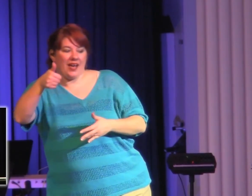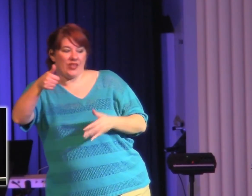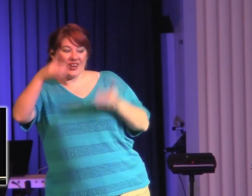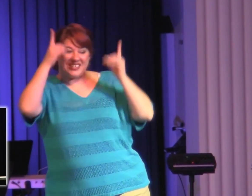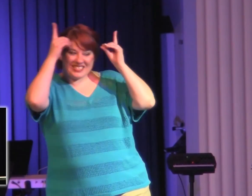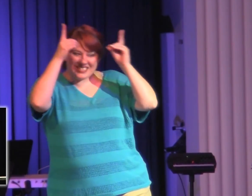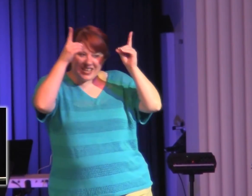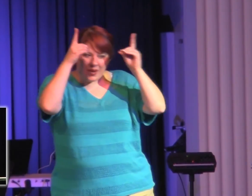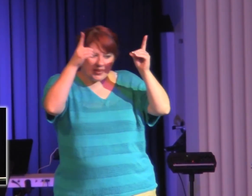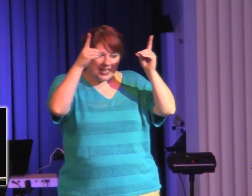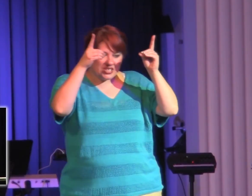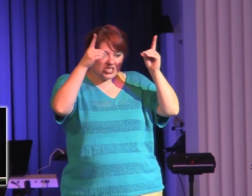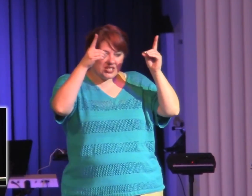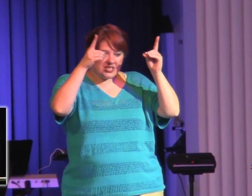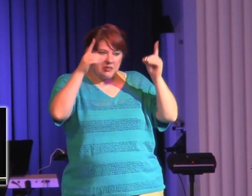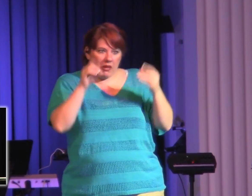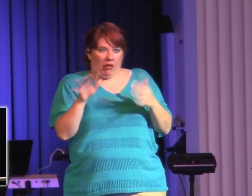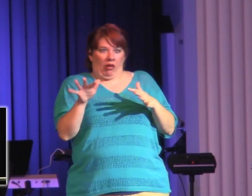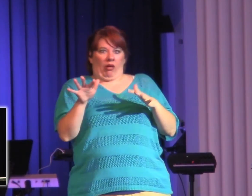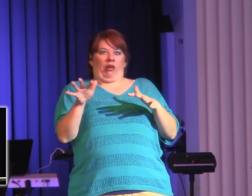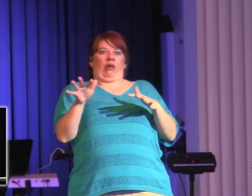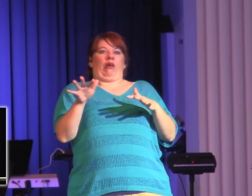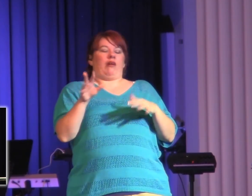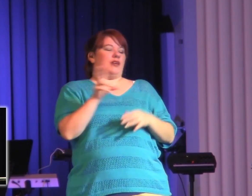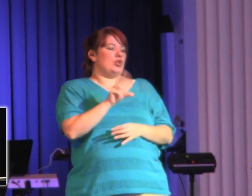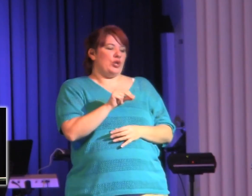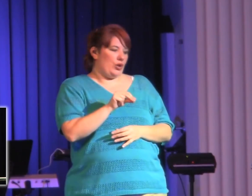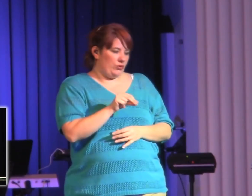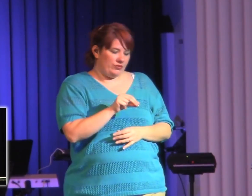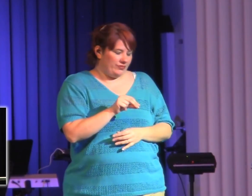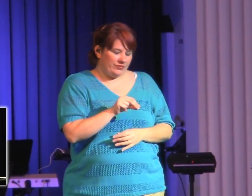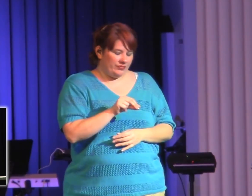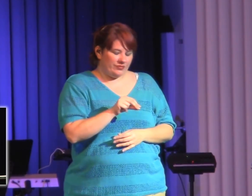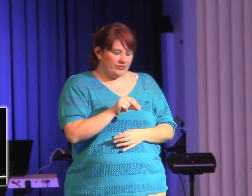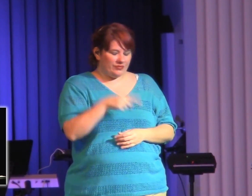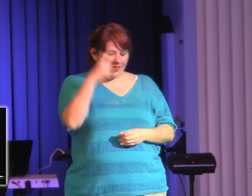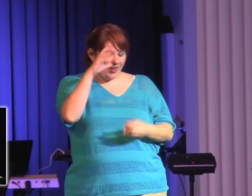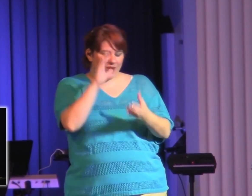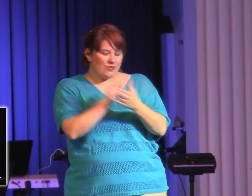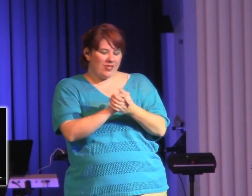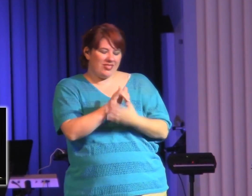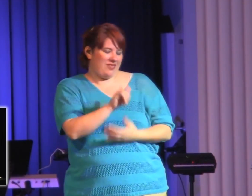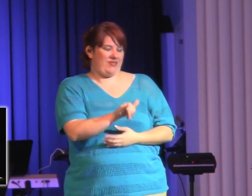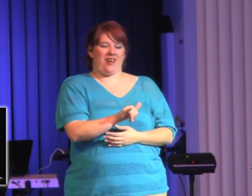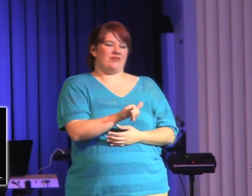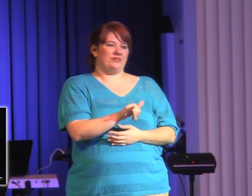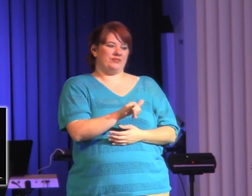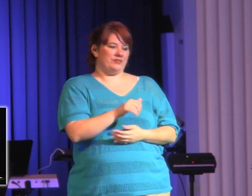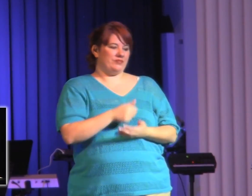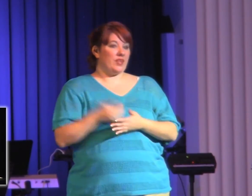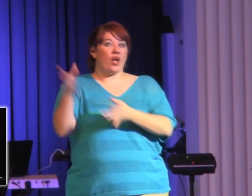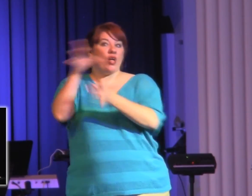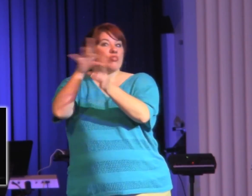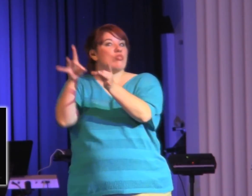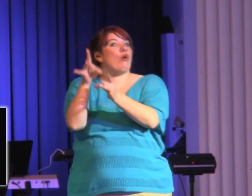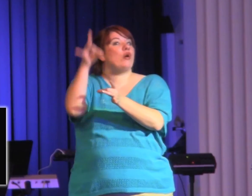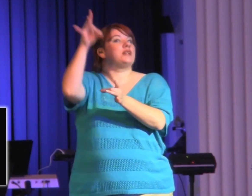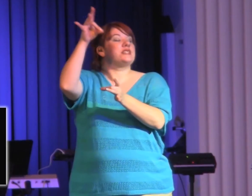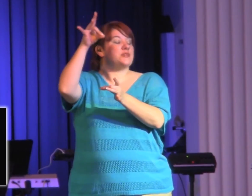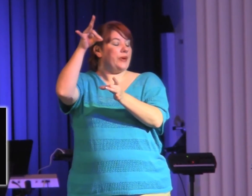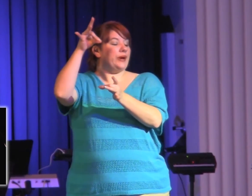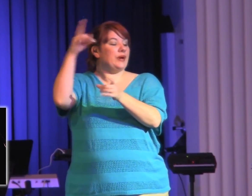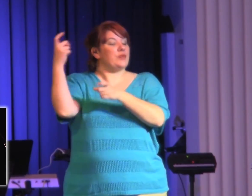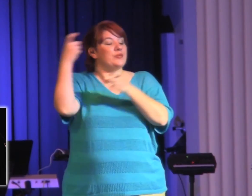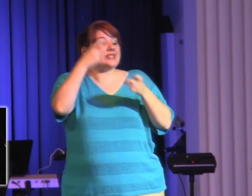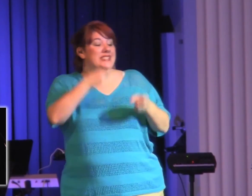And for those have been around a little bit, you understand what I just said. But, you know, I don't believe it was to, you know, the Holy Spirit is there, you know, for